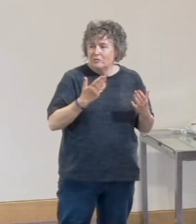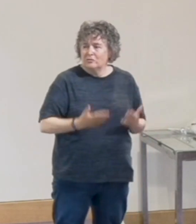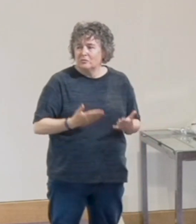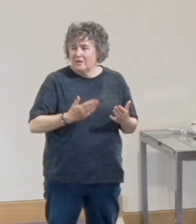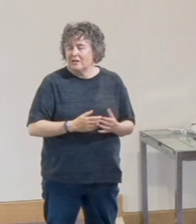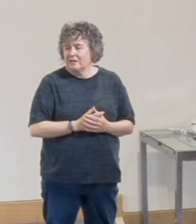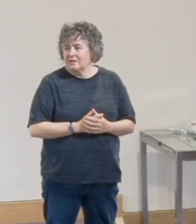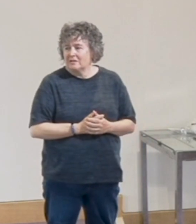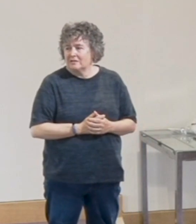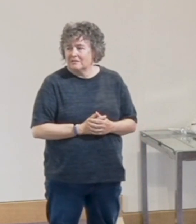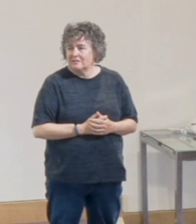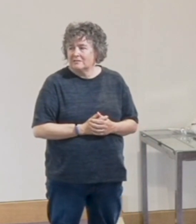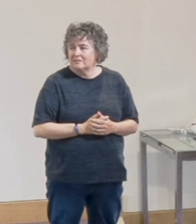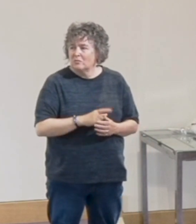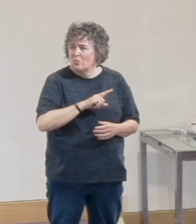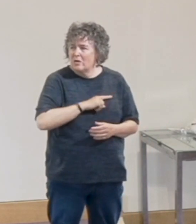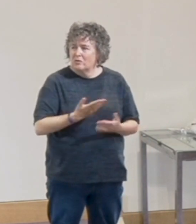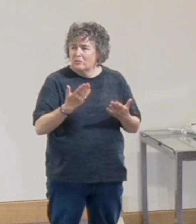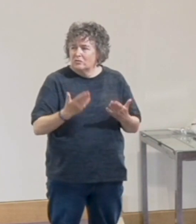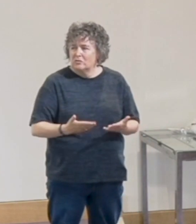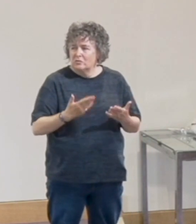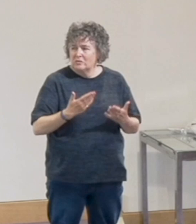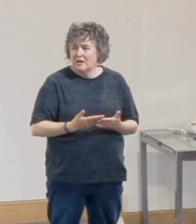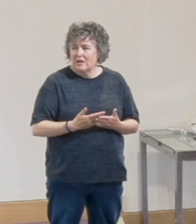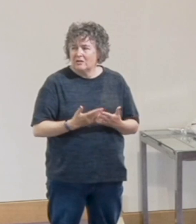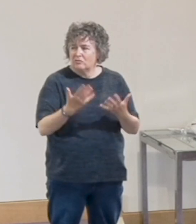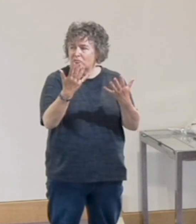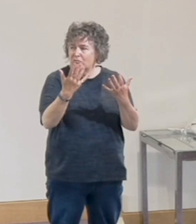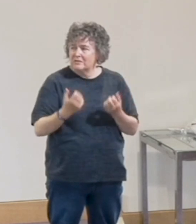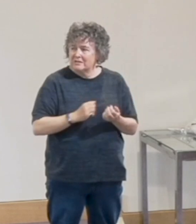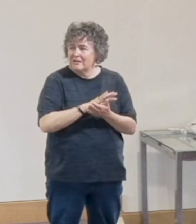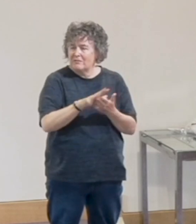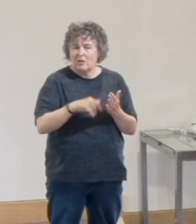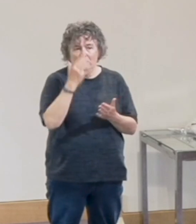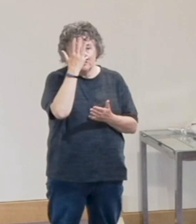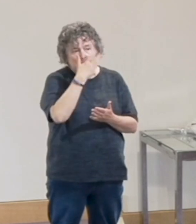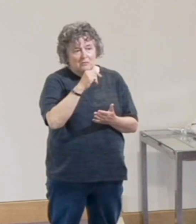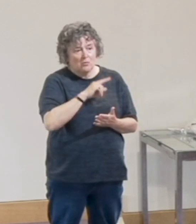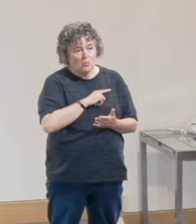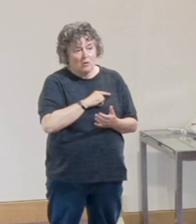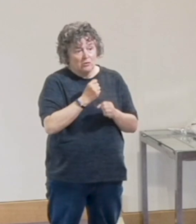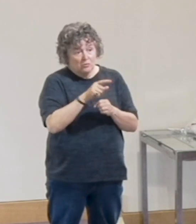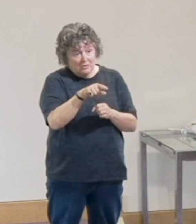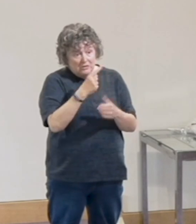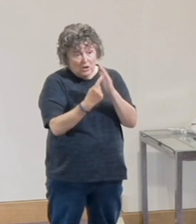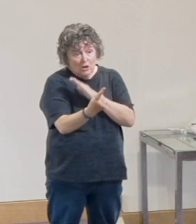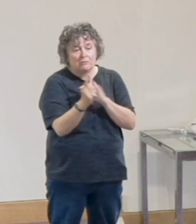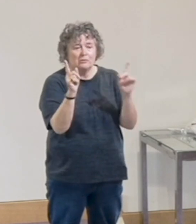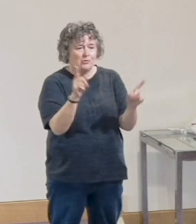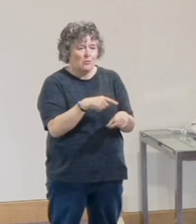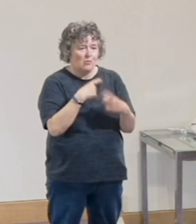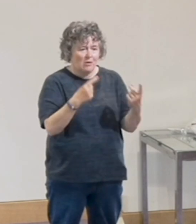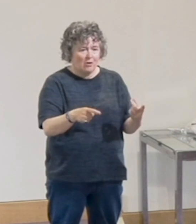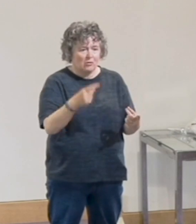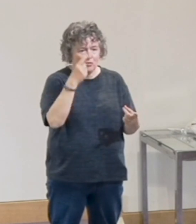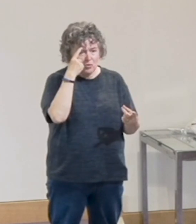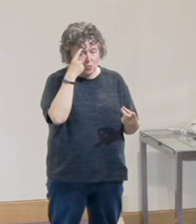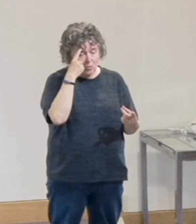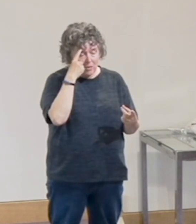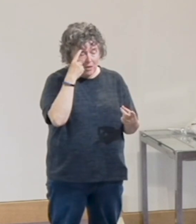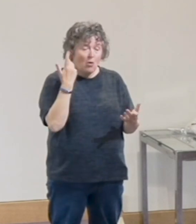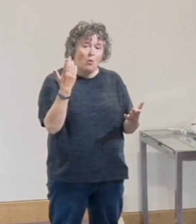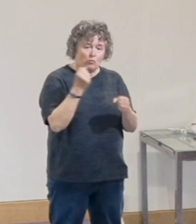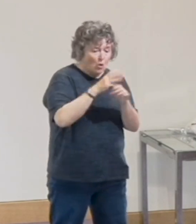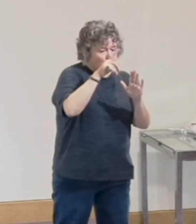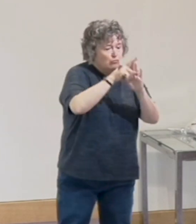the day to invite Jesus into your life, to receive the Holy Spirit, because you cannot do this on your own. As much as you may think this is a good rule of life